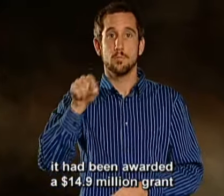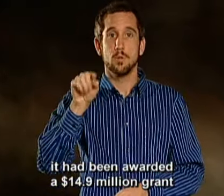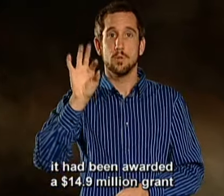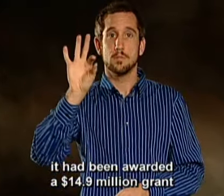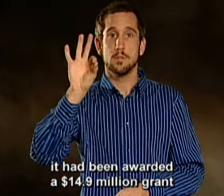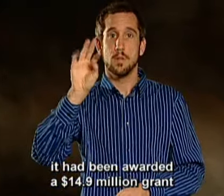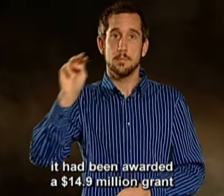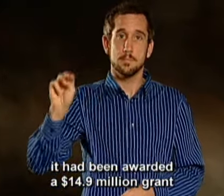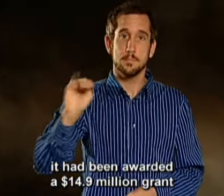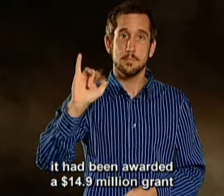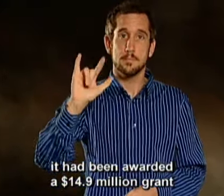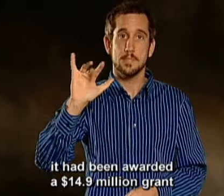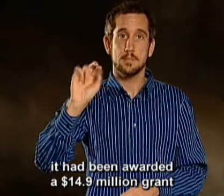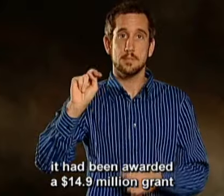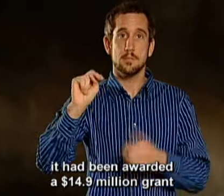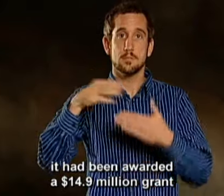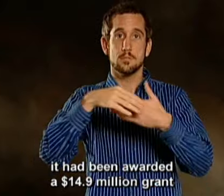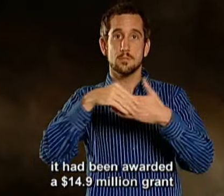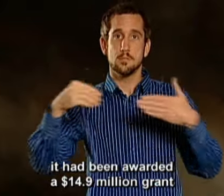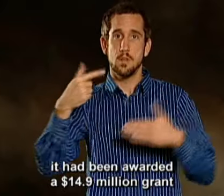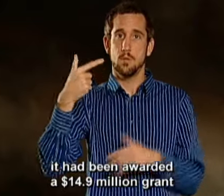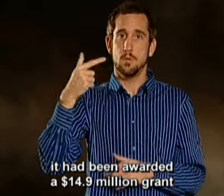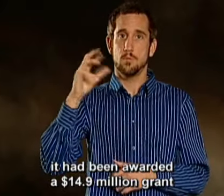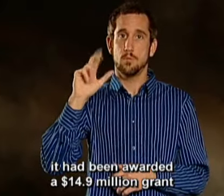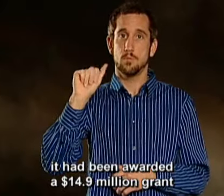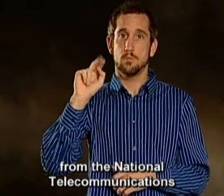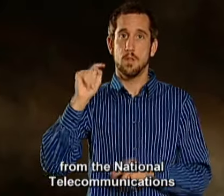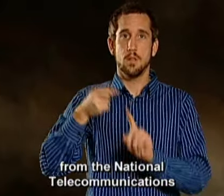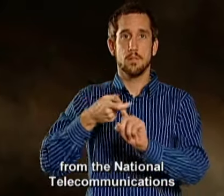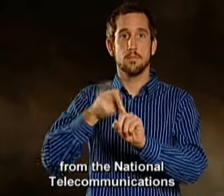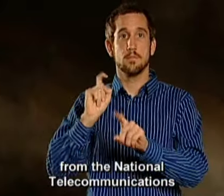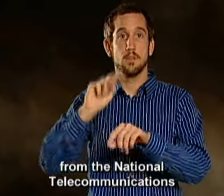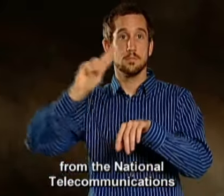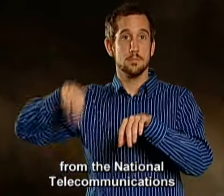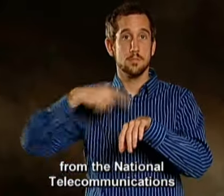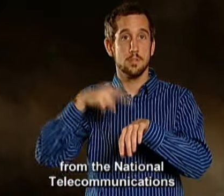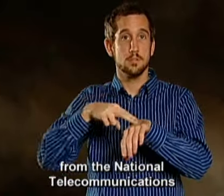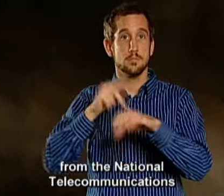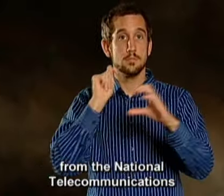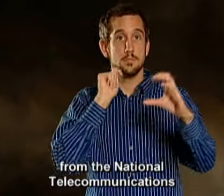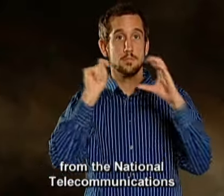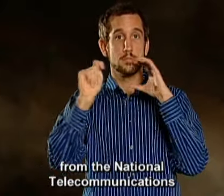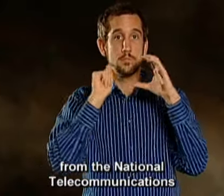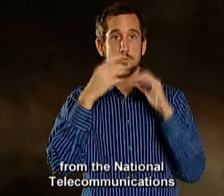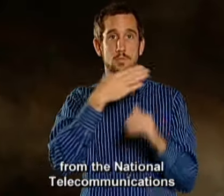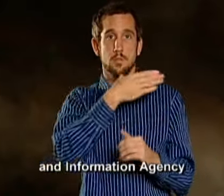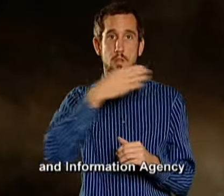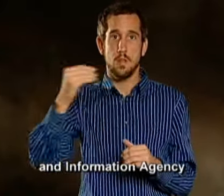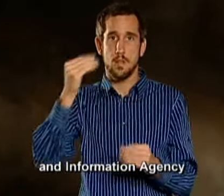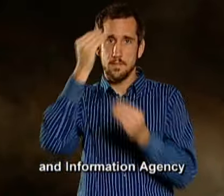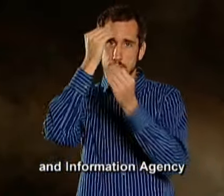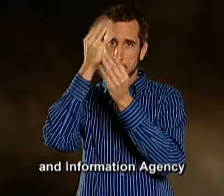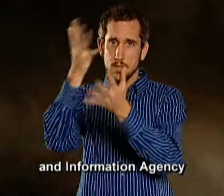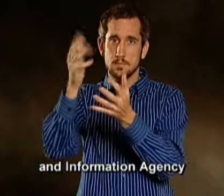$14.9 million grant from the National Telecommunications and Information Agency